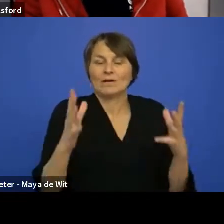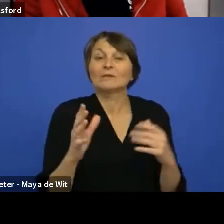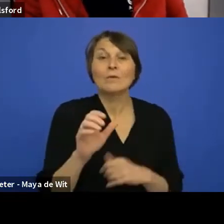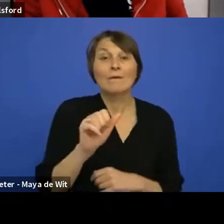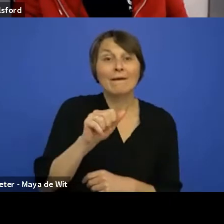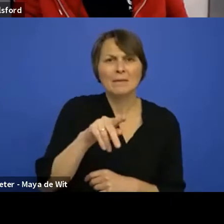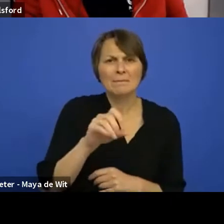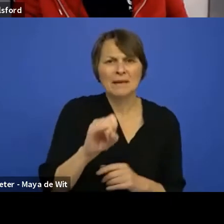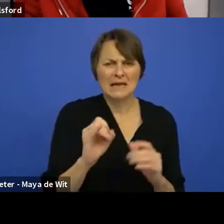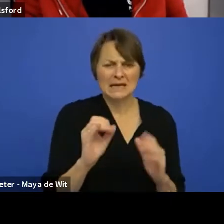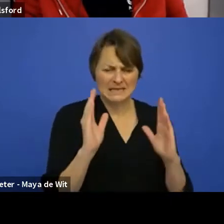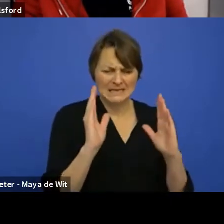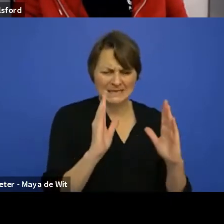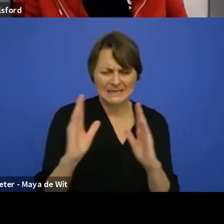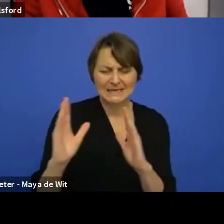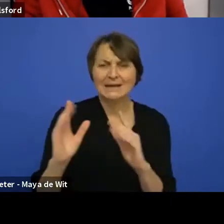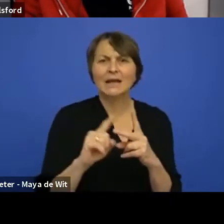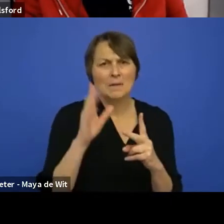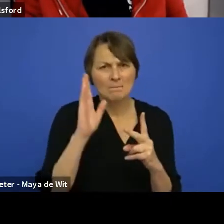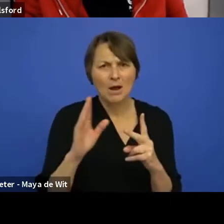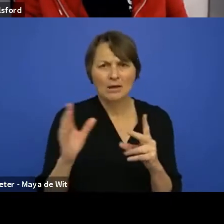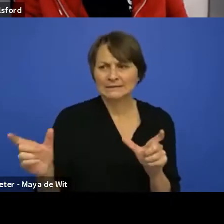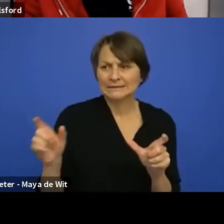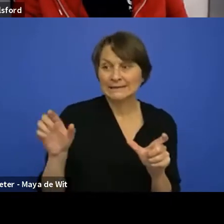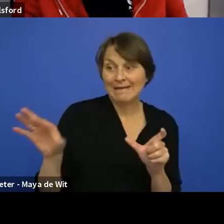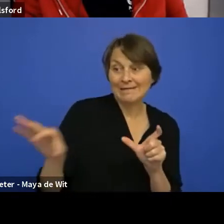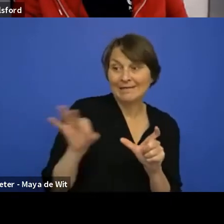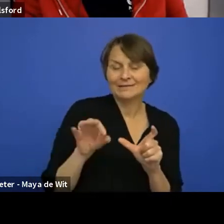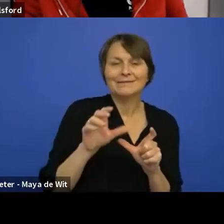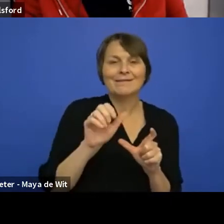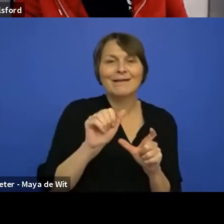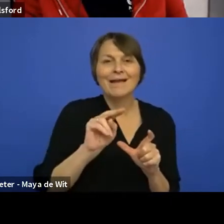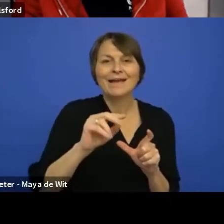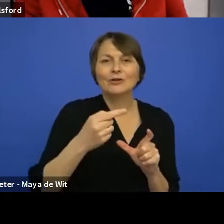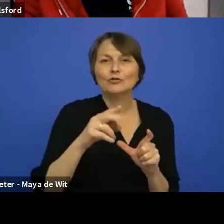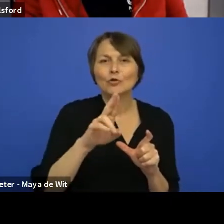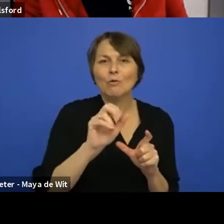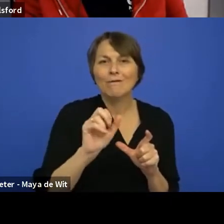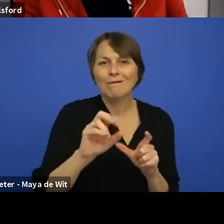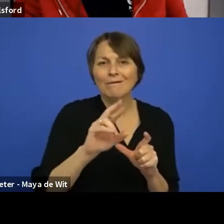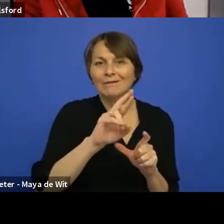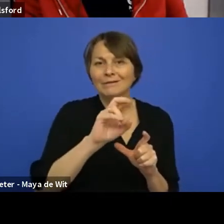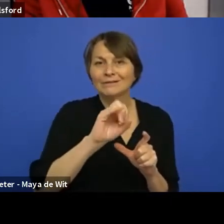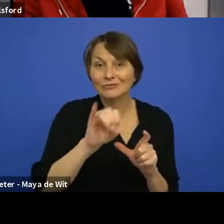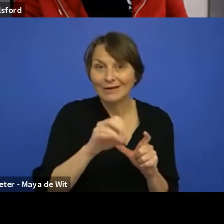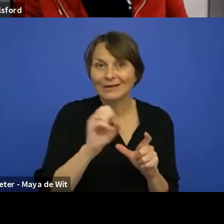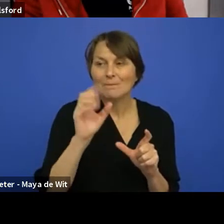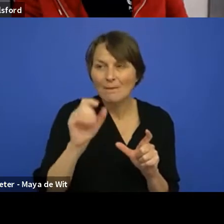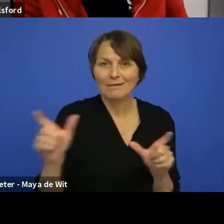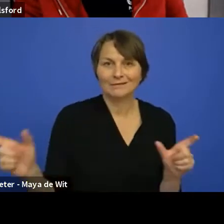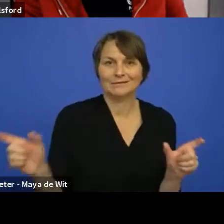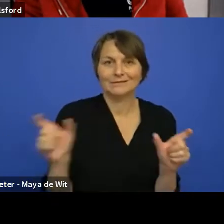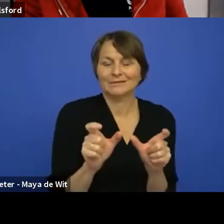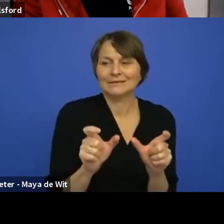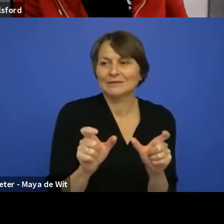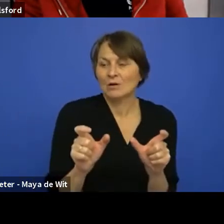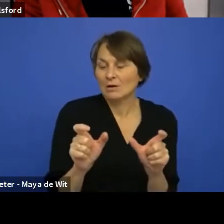angular JS and you need angular JS services to do open something. all of that stuff. And we want to make sure that you don't have that tight coupling.